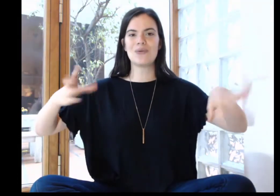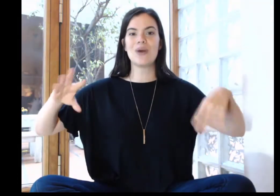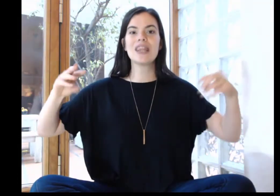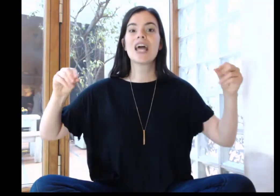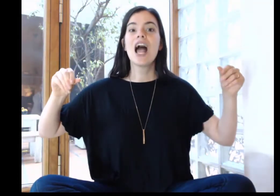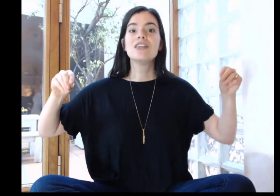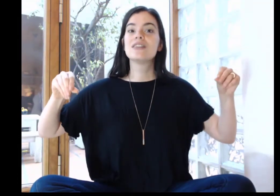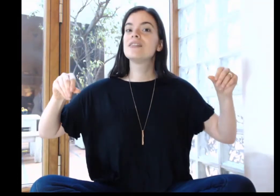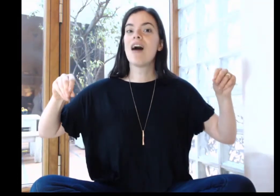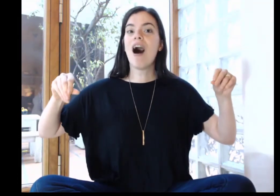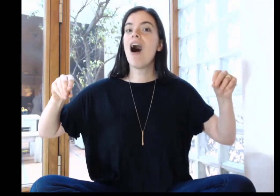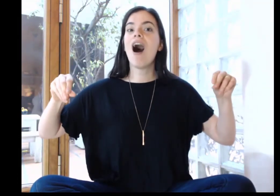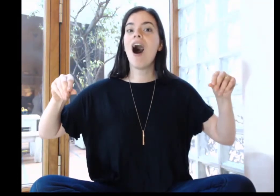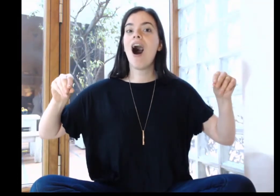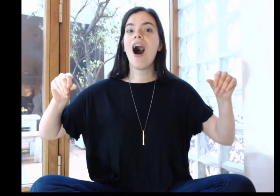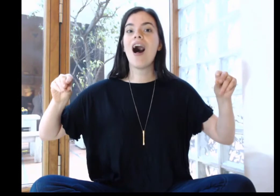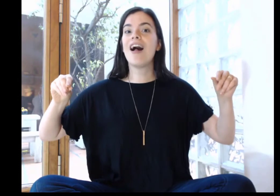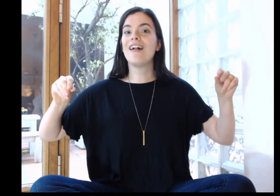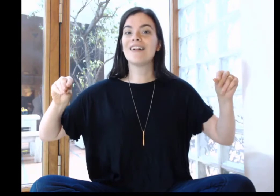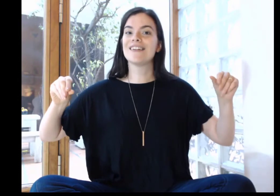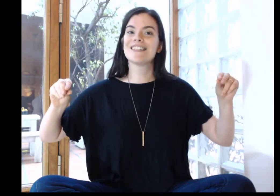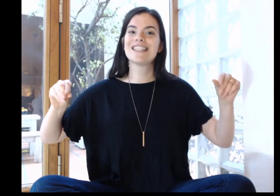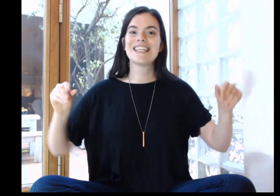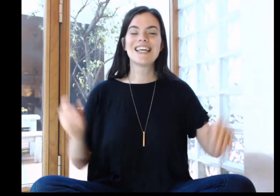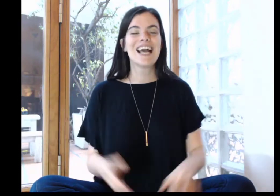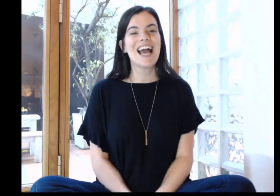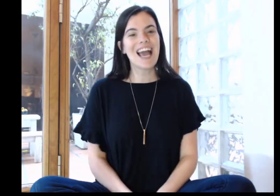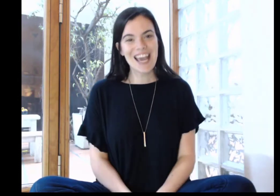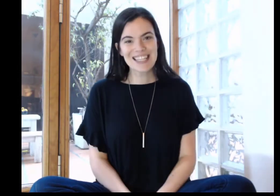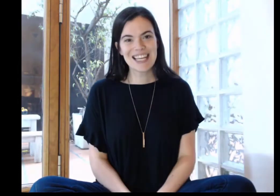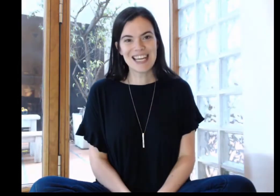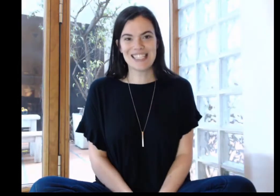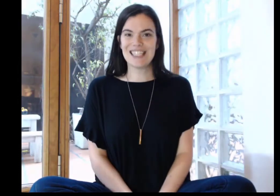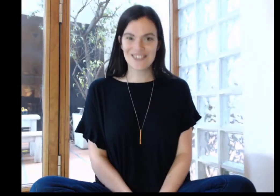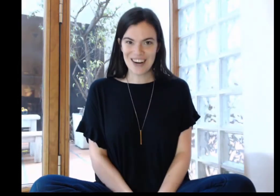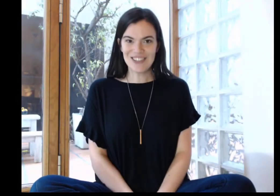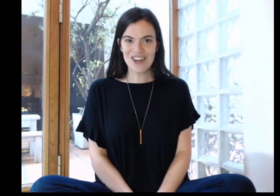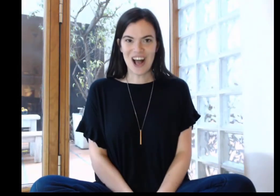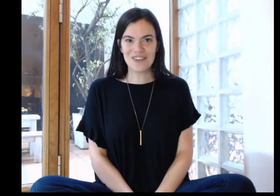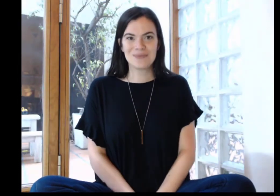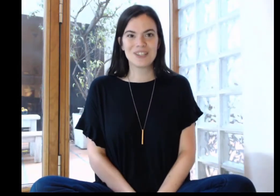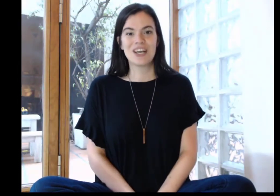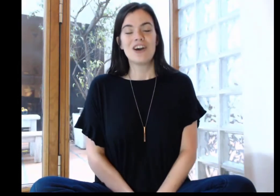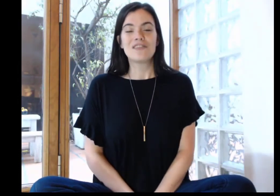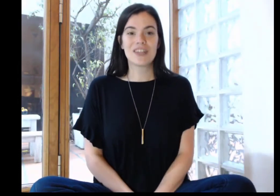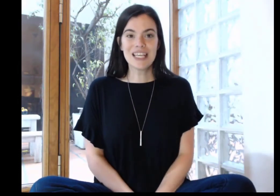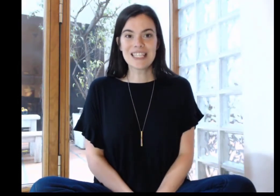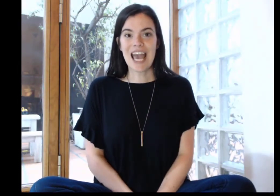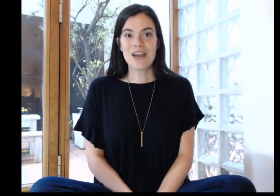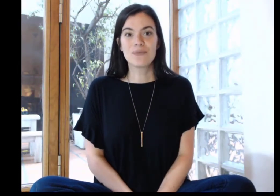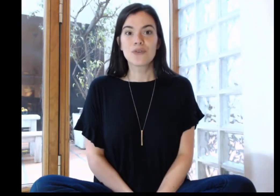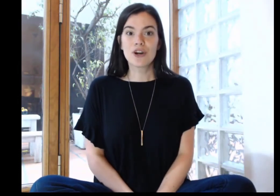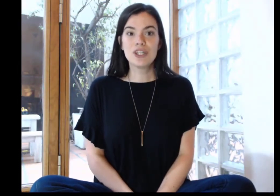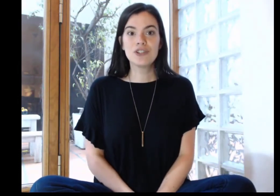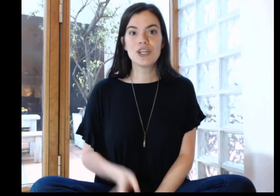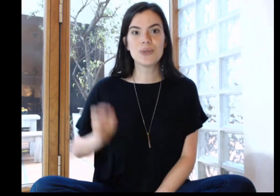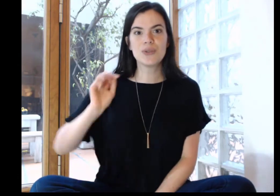with salt excellent great job for this game we're going to use